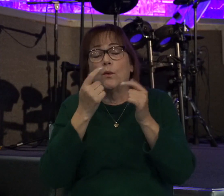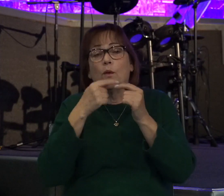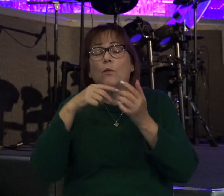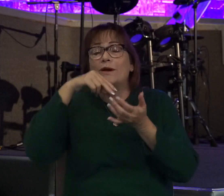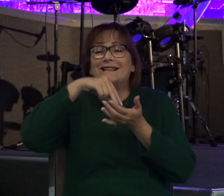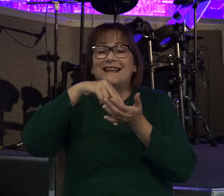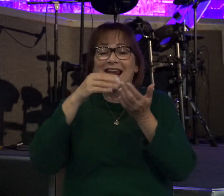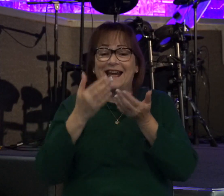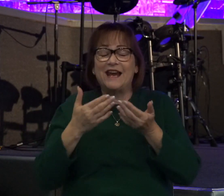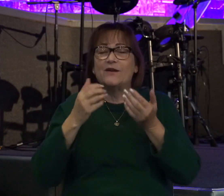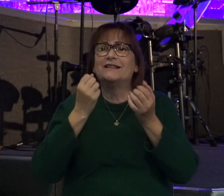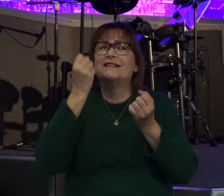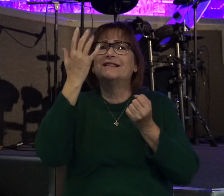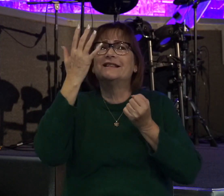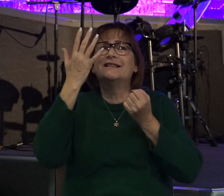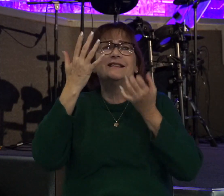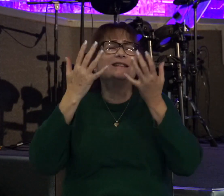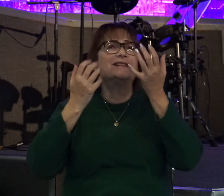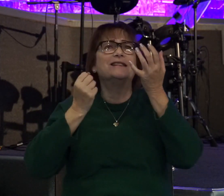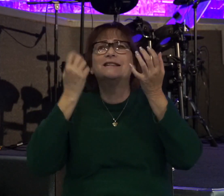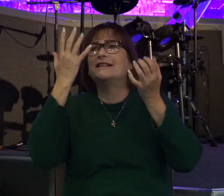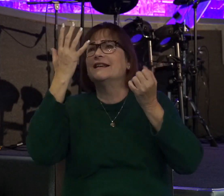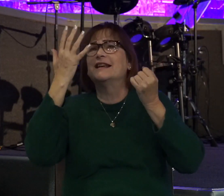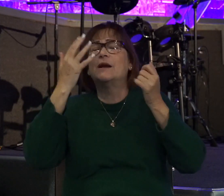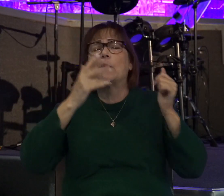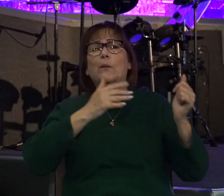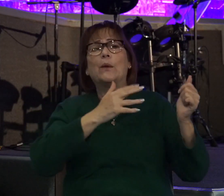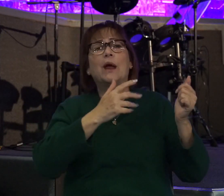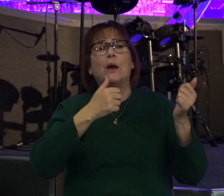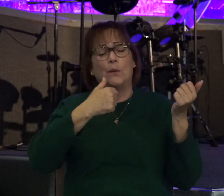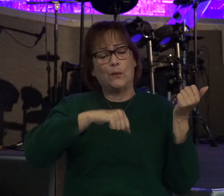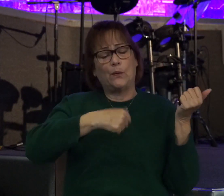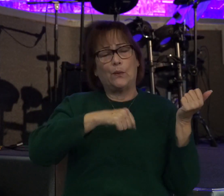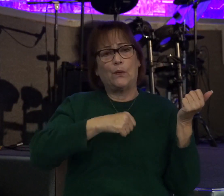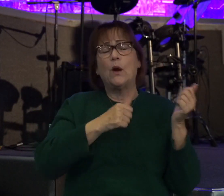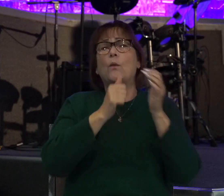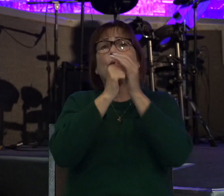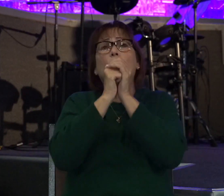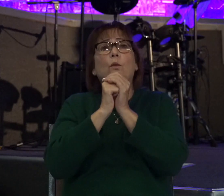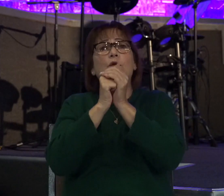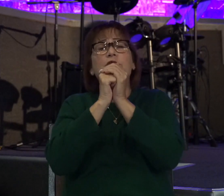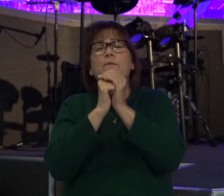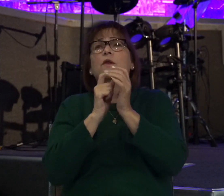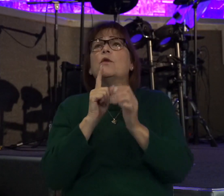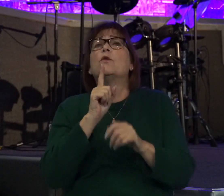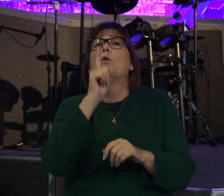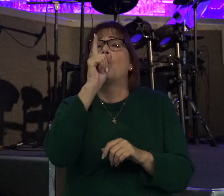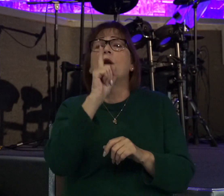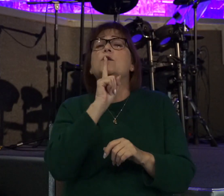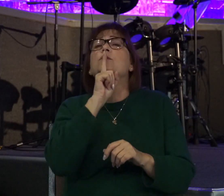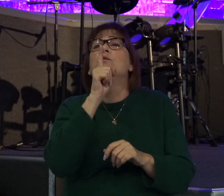here singing songs and playing instruments. We are worshiping the one true God